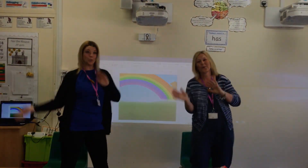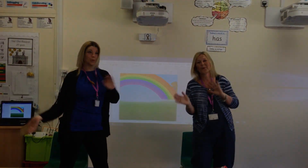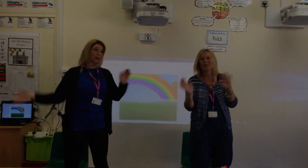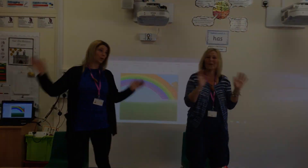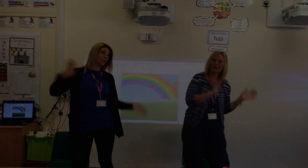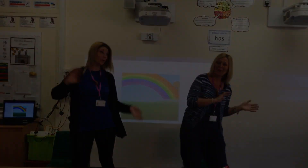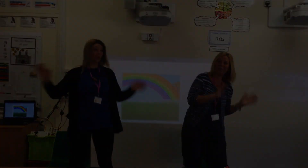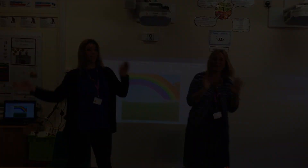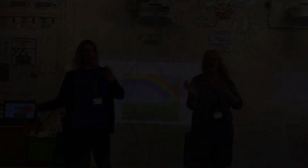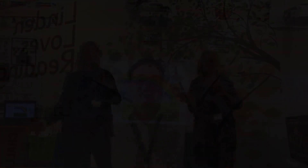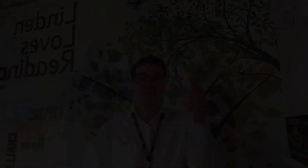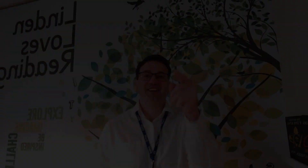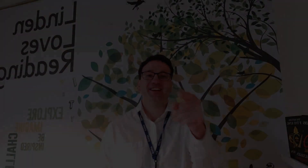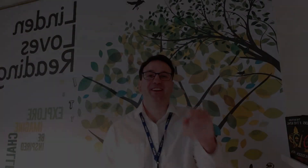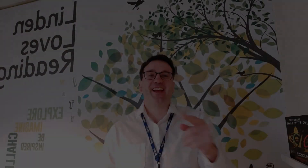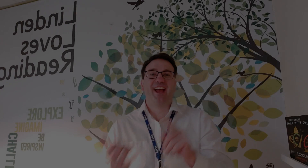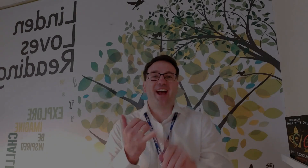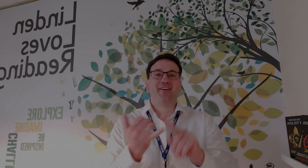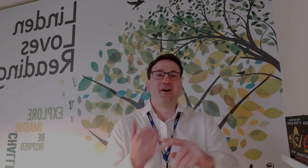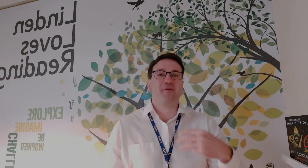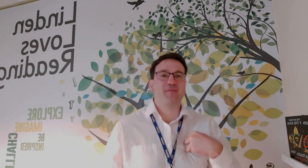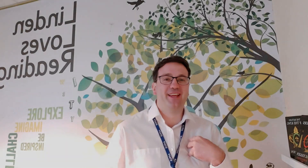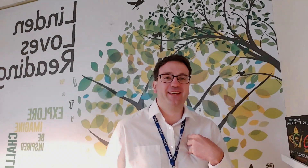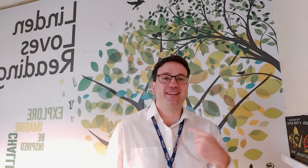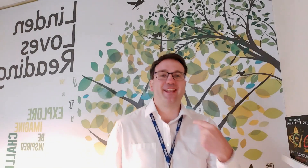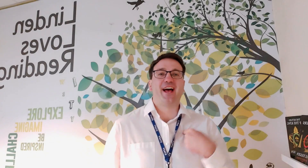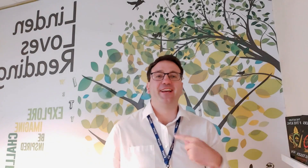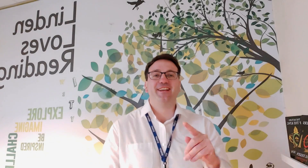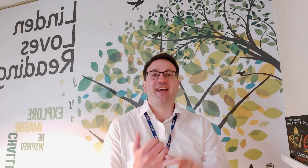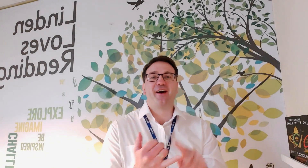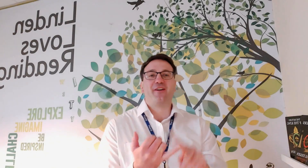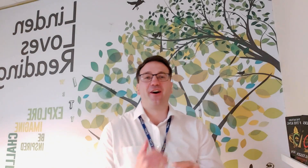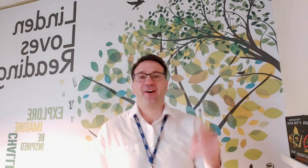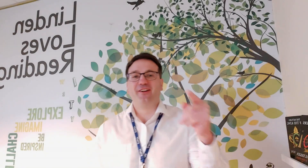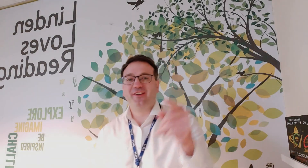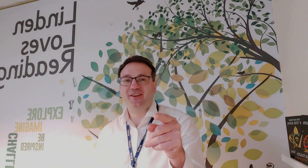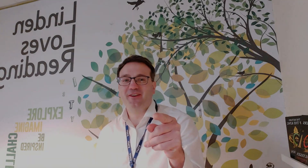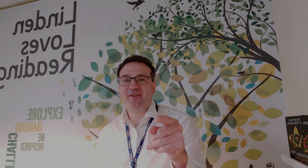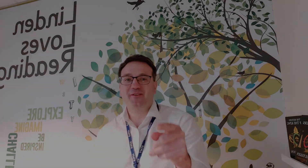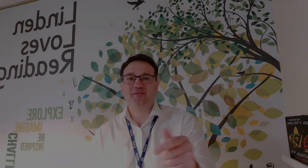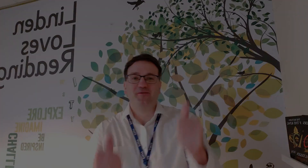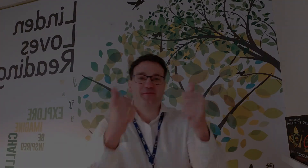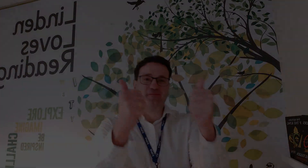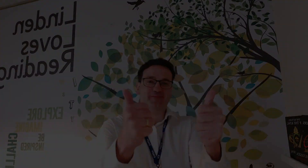You can count on me cause I can count on you Oh yeah